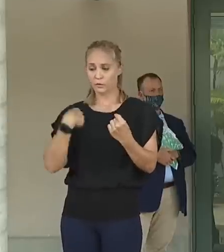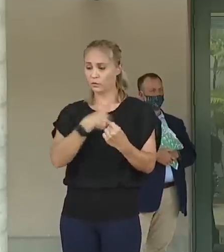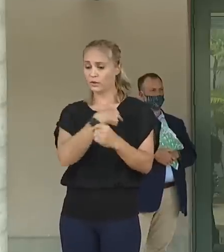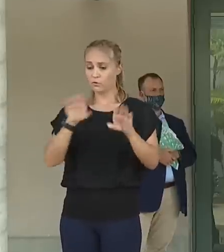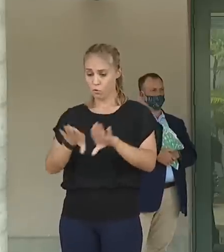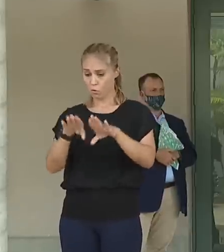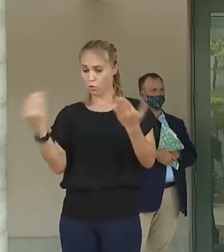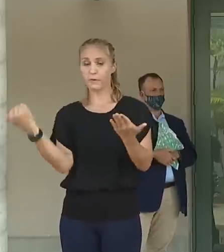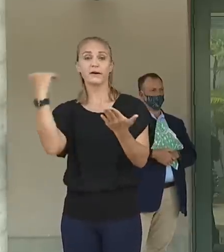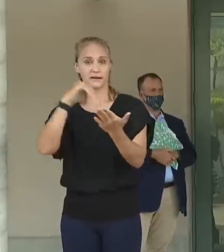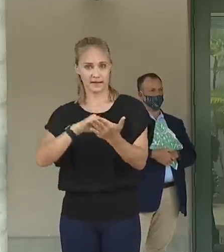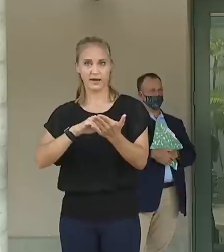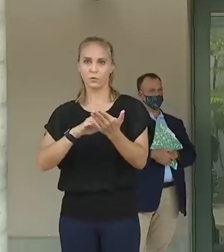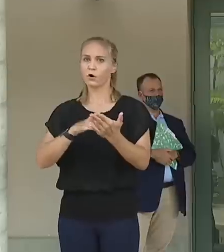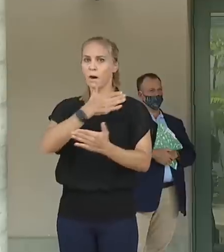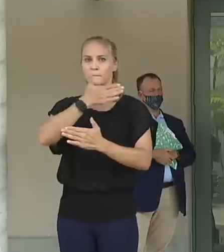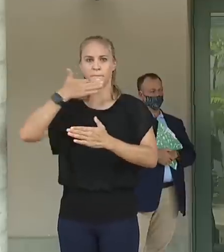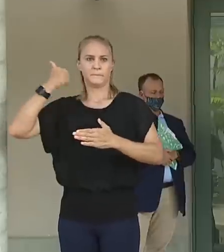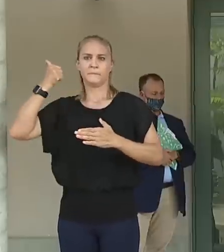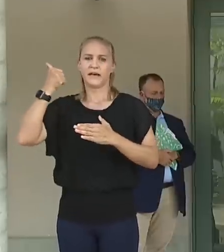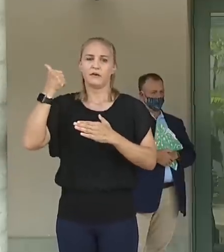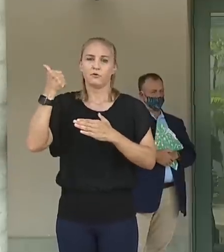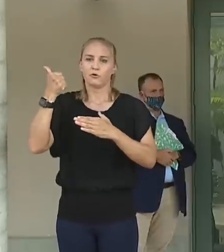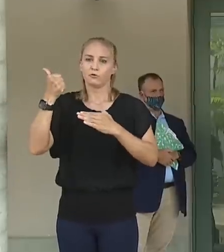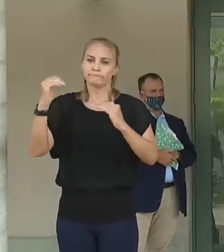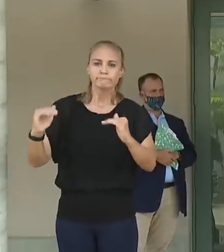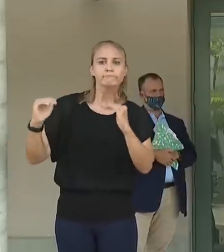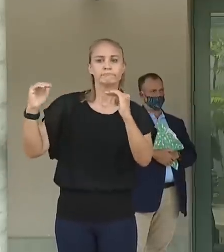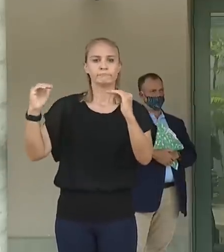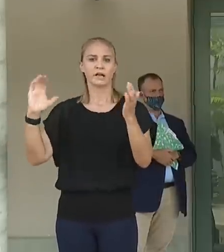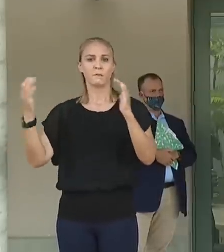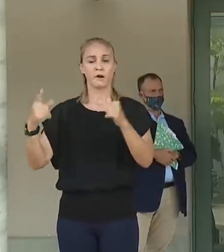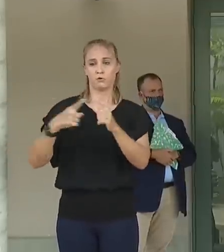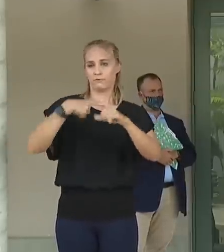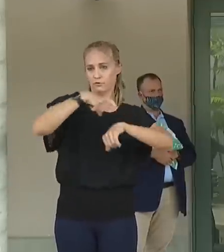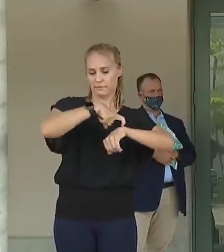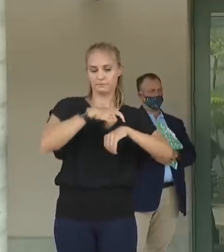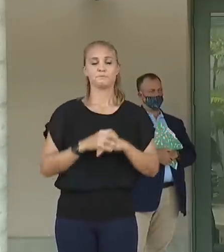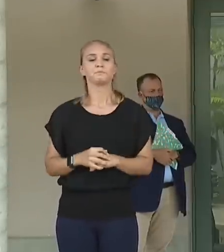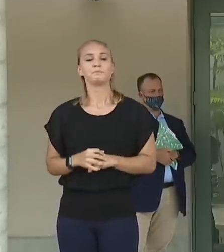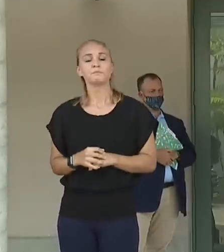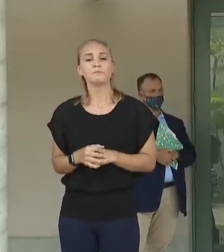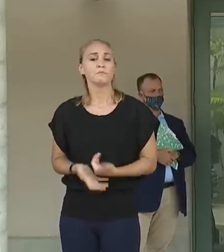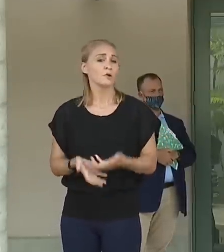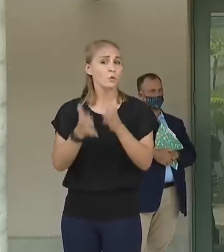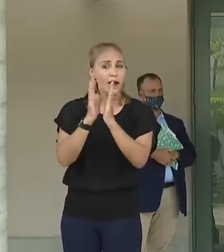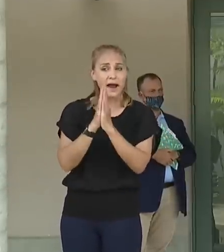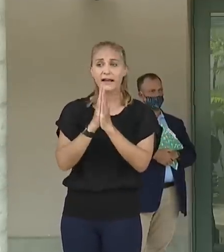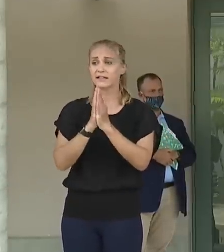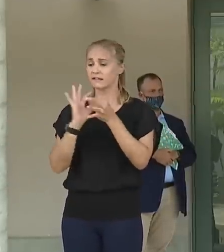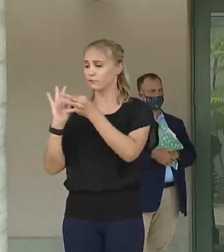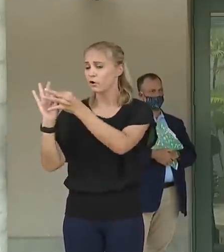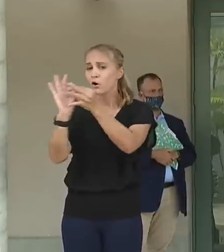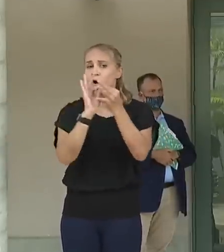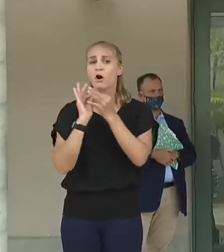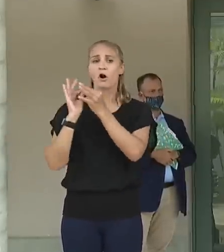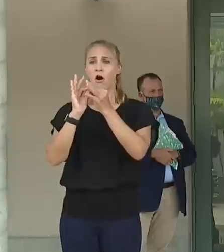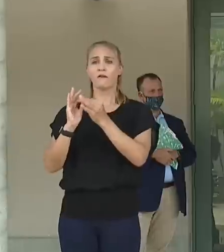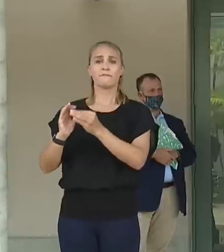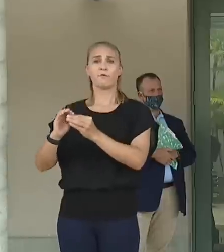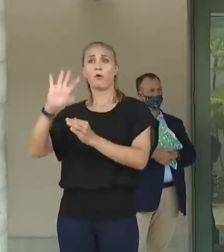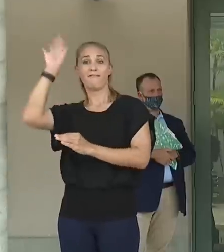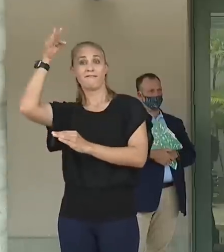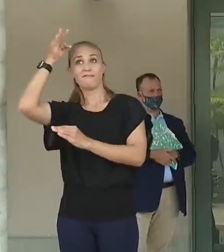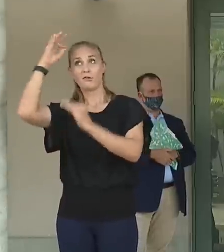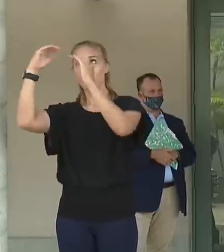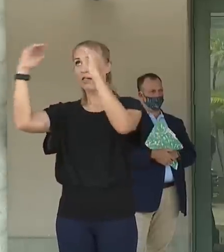reopen, we're in a different position than we were in the first time. We're asking for cooperation on levels on the state, on the